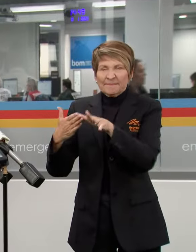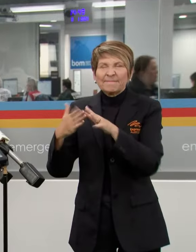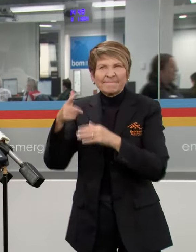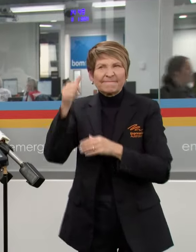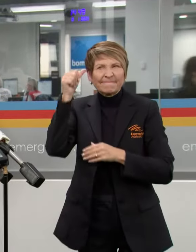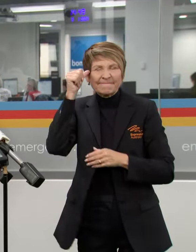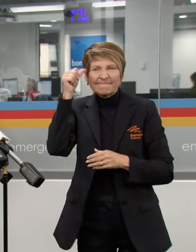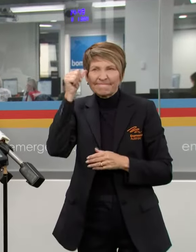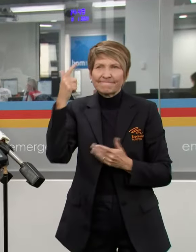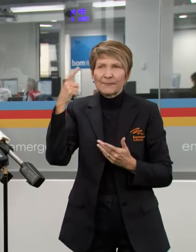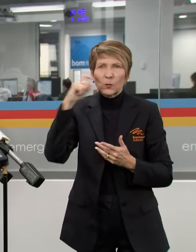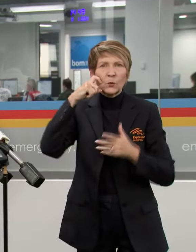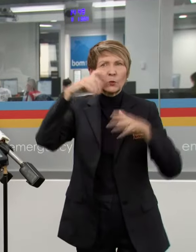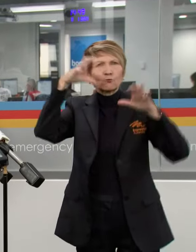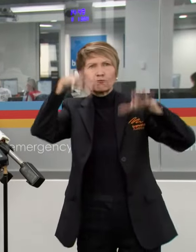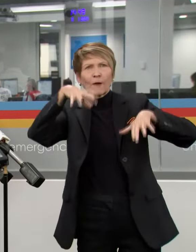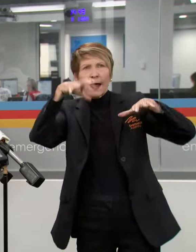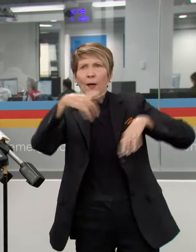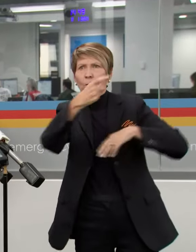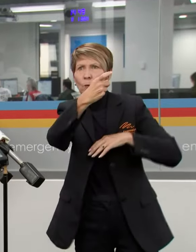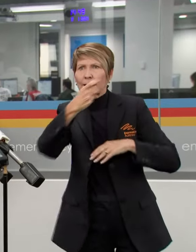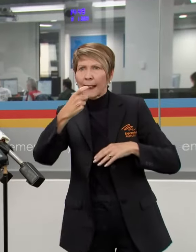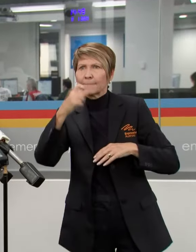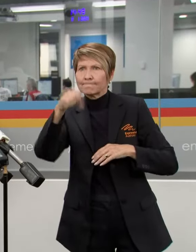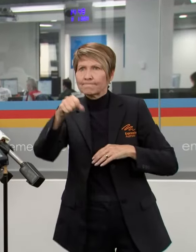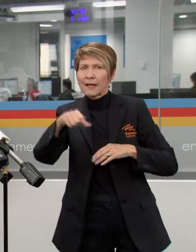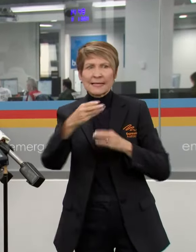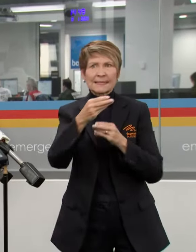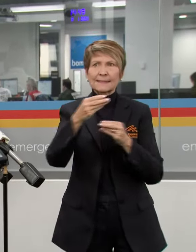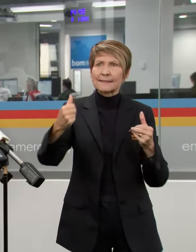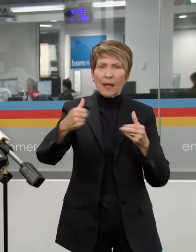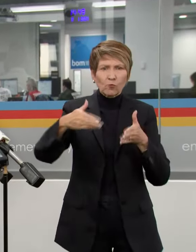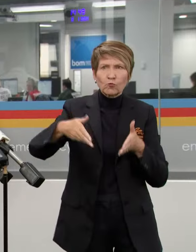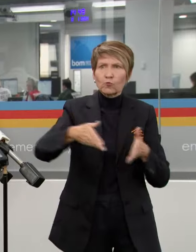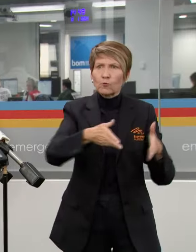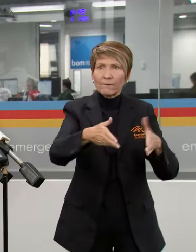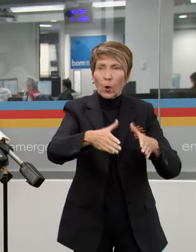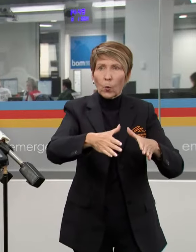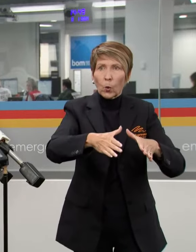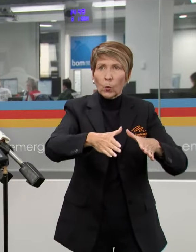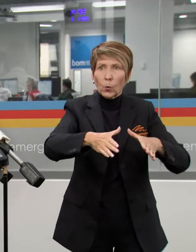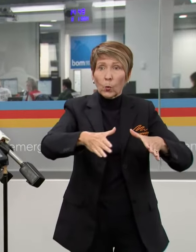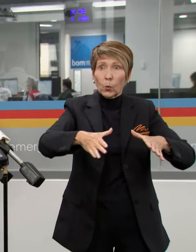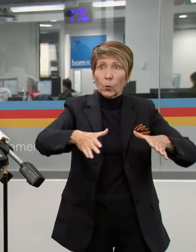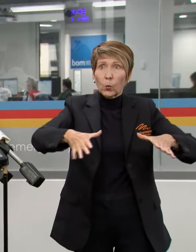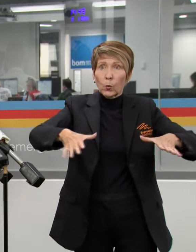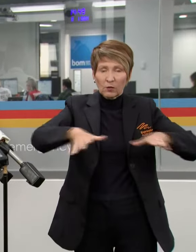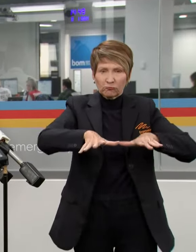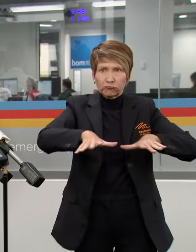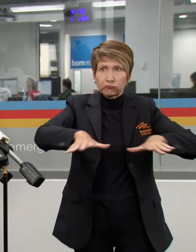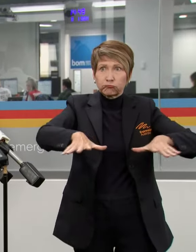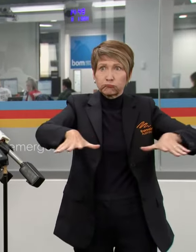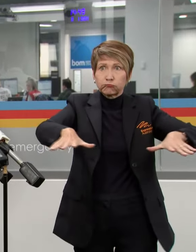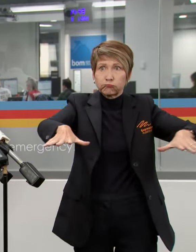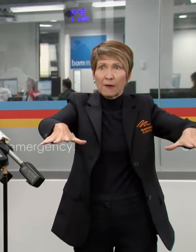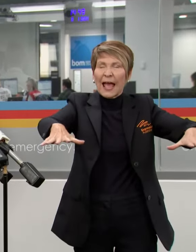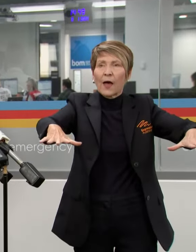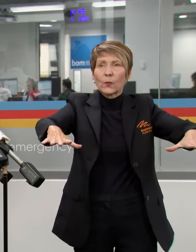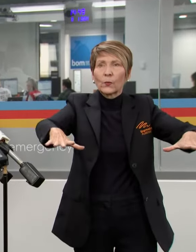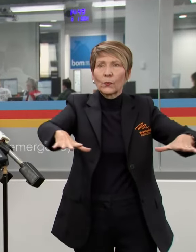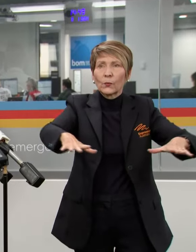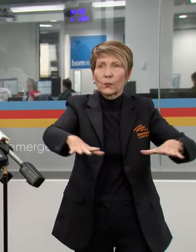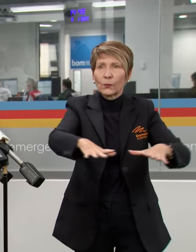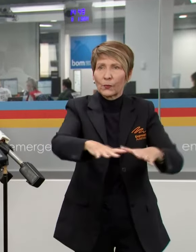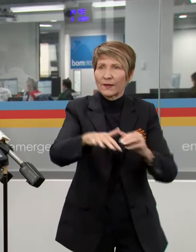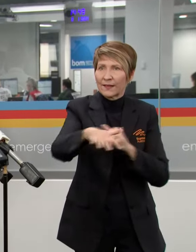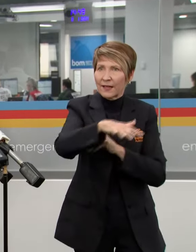rain. Some of those rivers, tributaries, creeks will continue to rise. Others are already receding, so that rain will continue to move. The risk